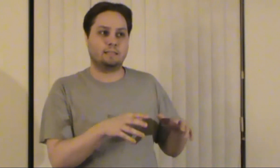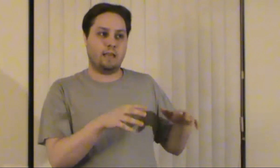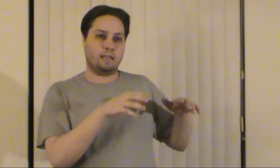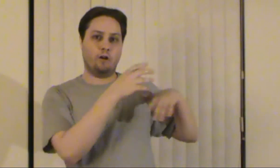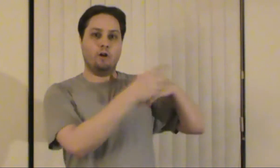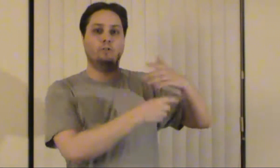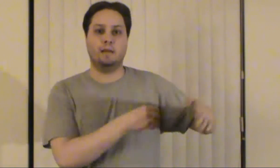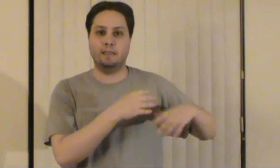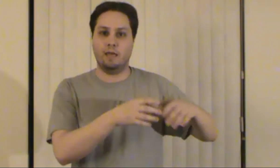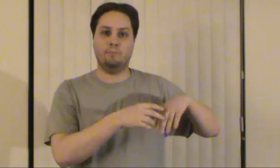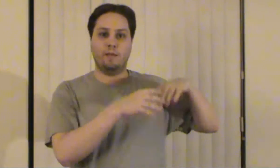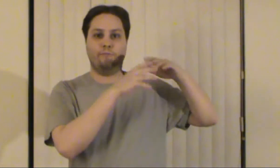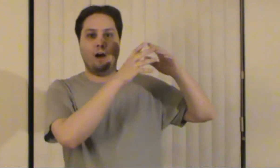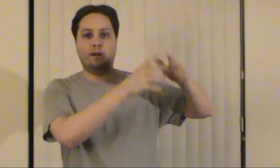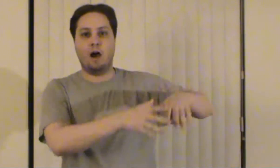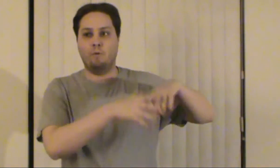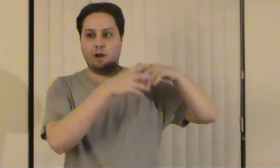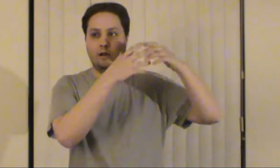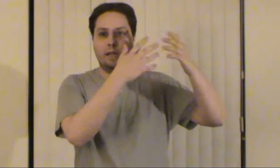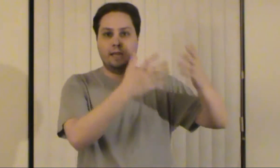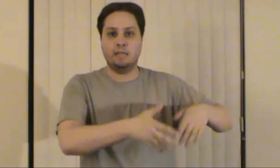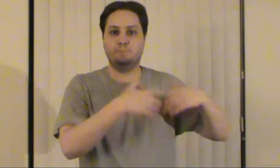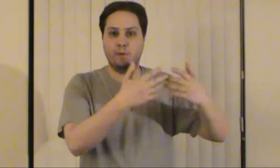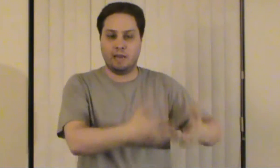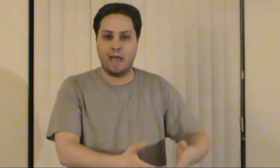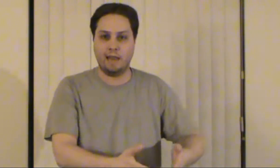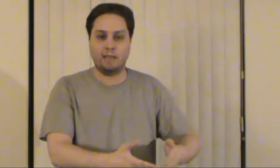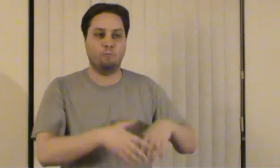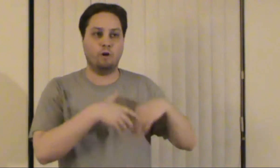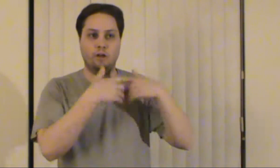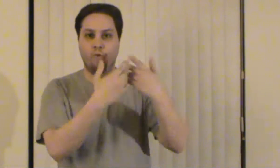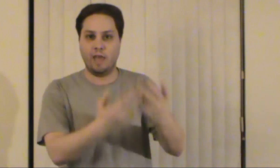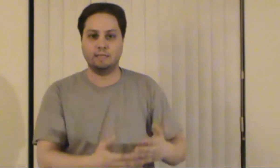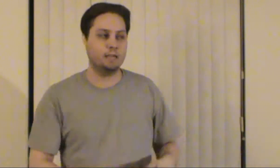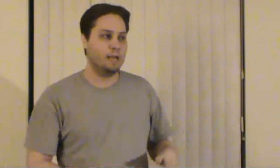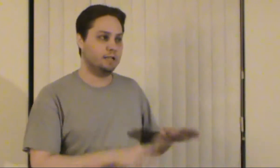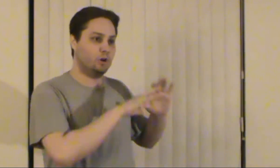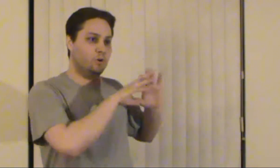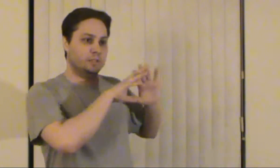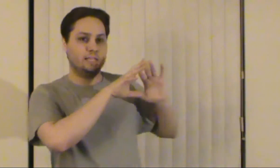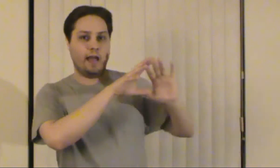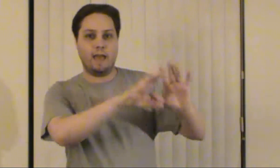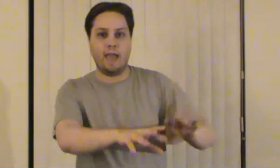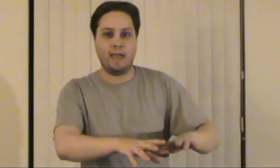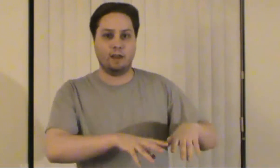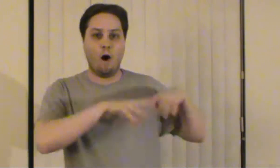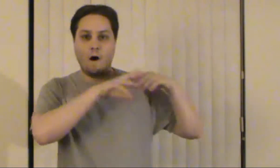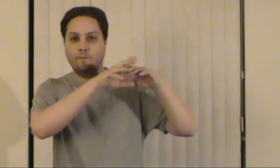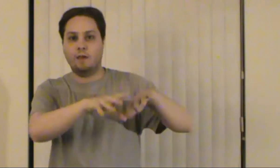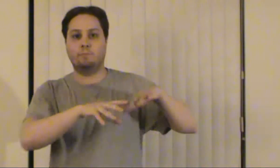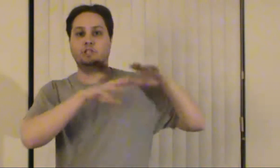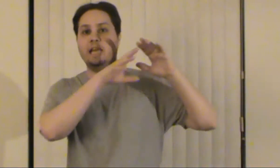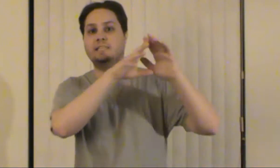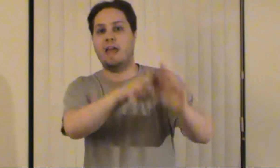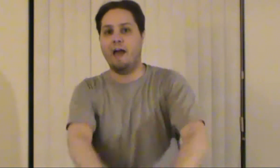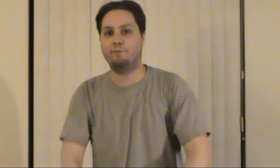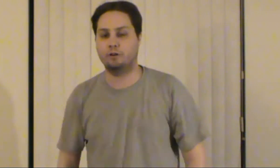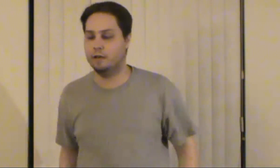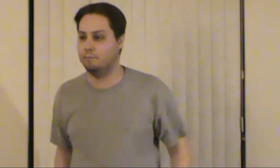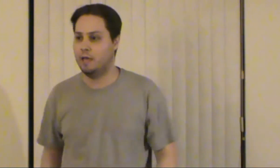that gary oldman and them they found out where he's been heading and where he went and so the cia and all of them are chasing after him